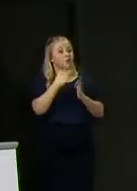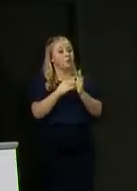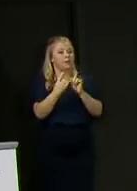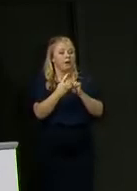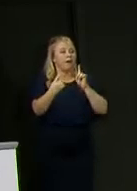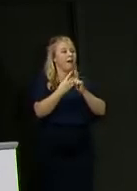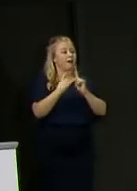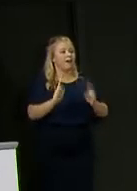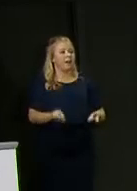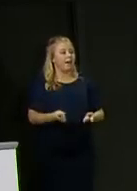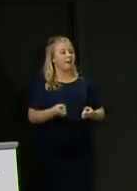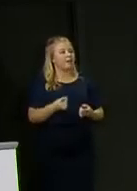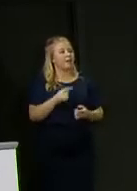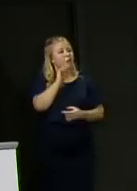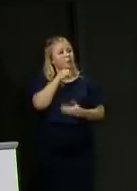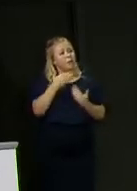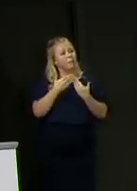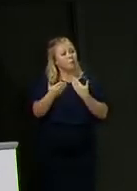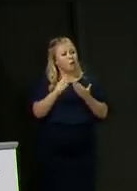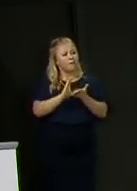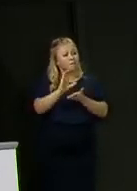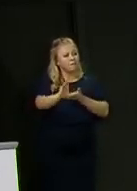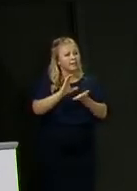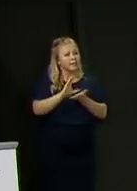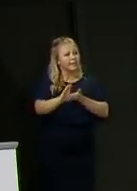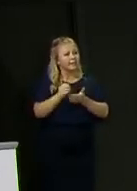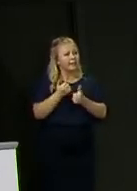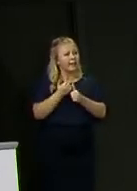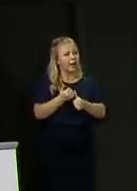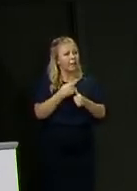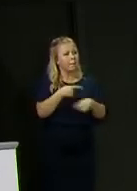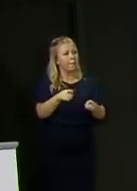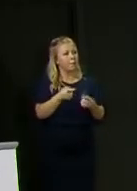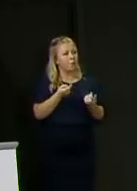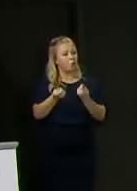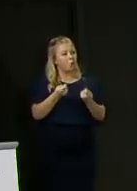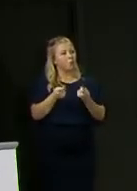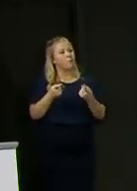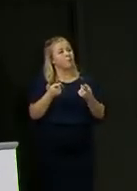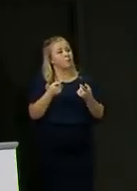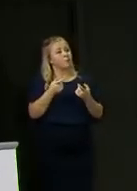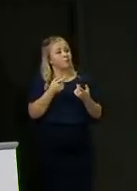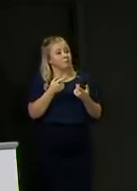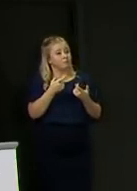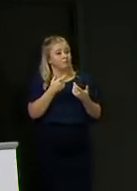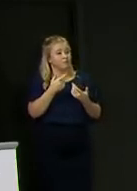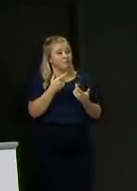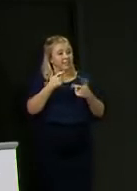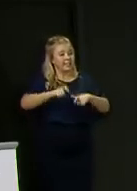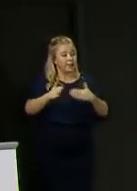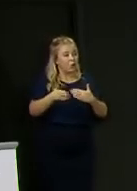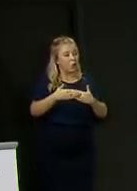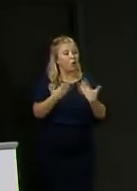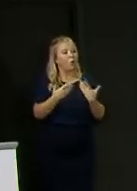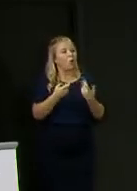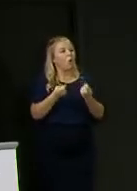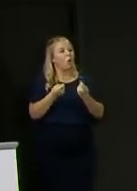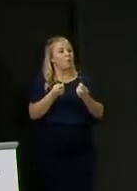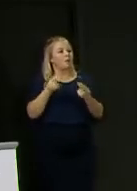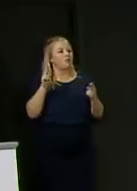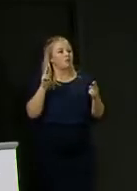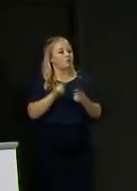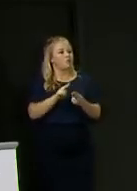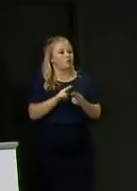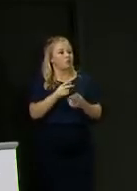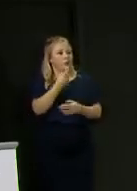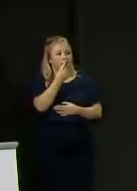will further funding be made available to help them and other businesses cope and, if necessary, stay closed or operate at a drastically reduced capacity? And can